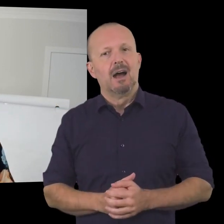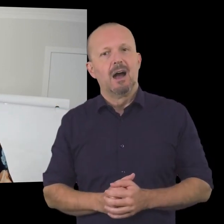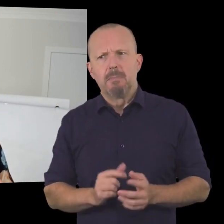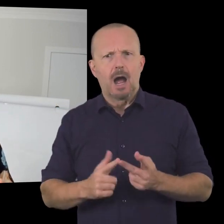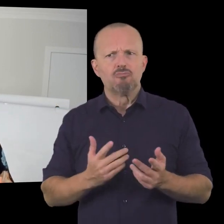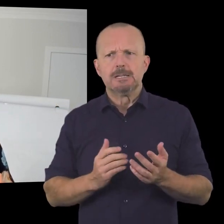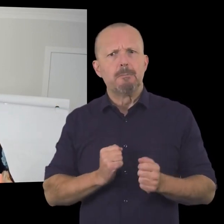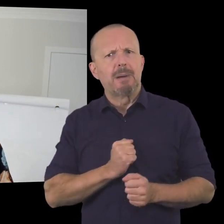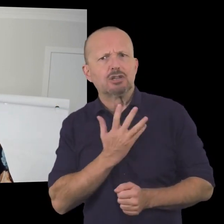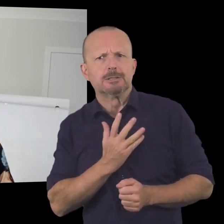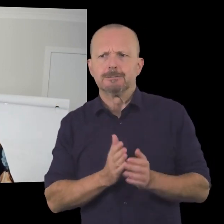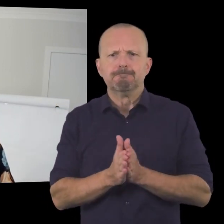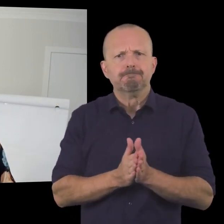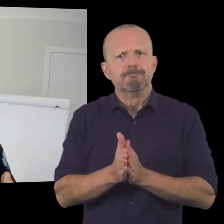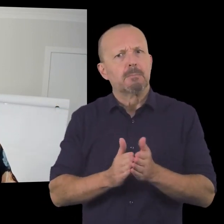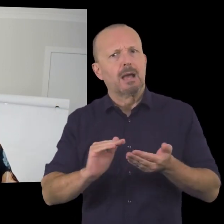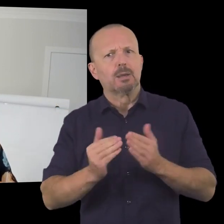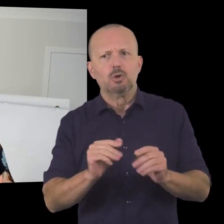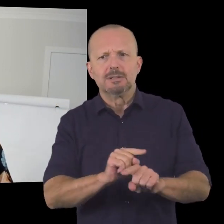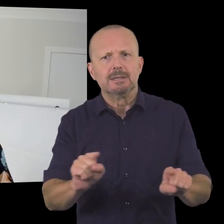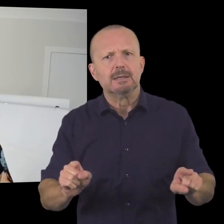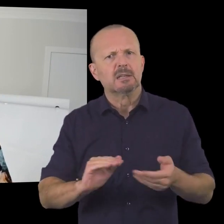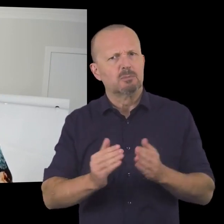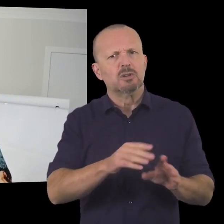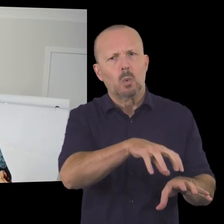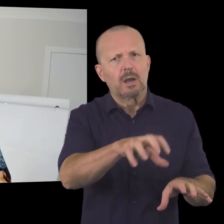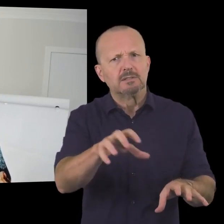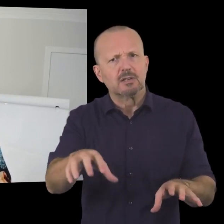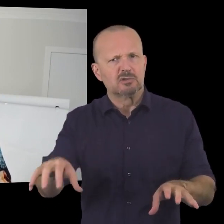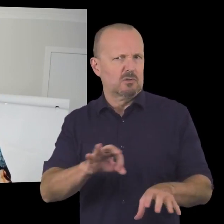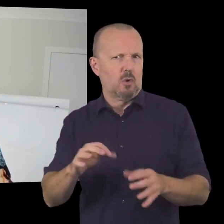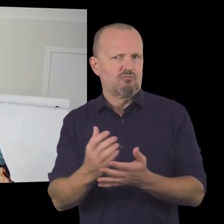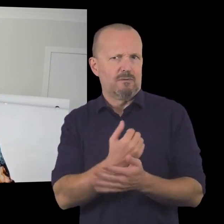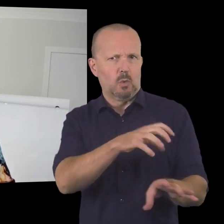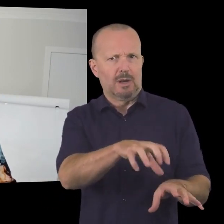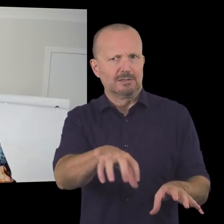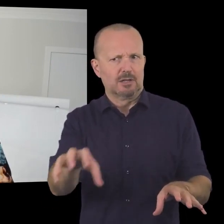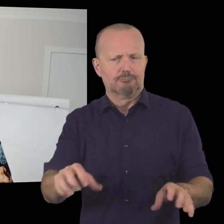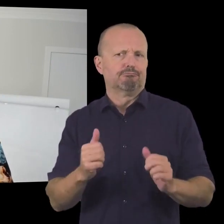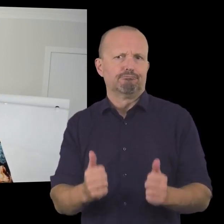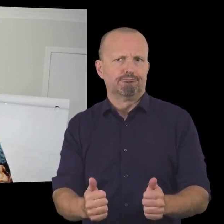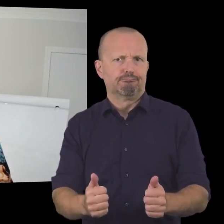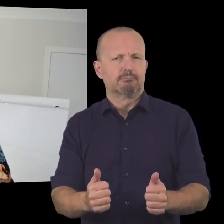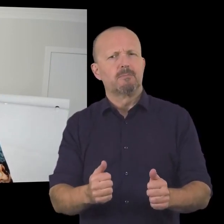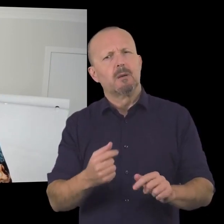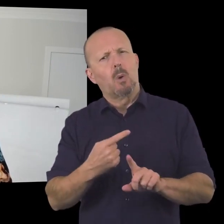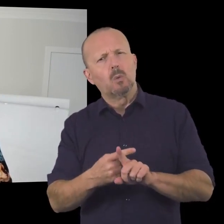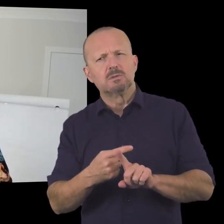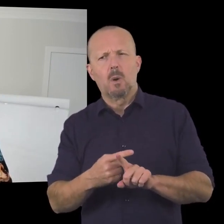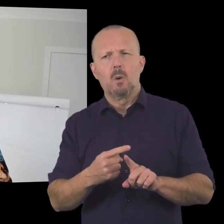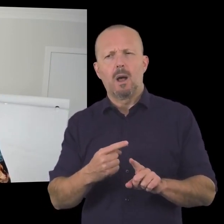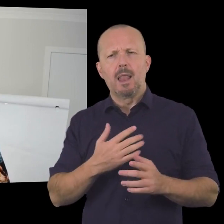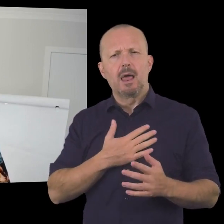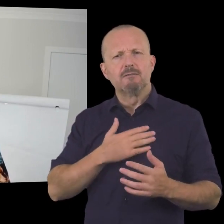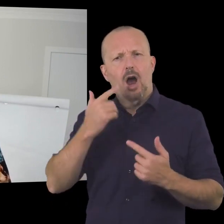passionate about uh community and community organizations and not-for-profit organizations and I'm also really passionate about